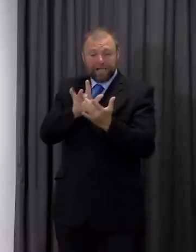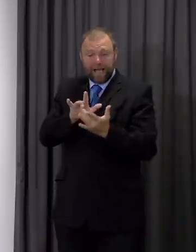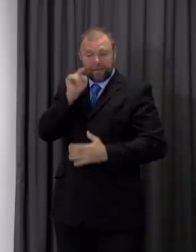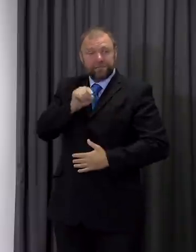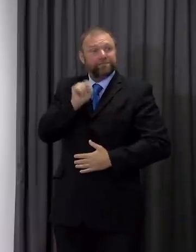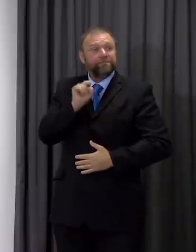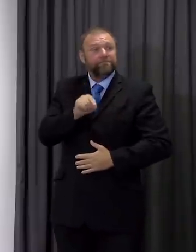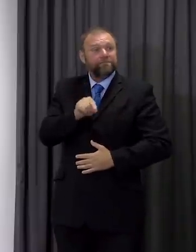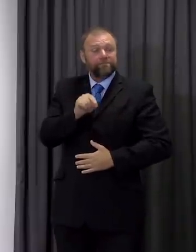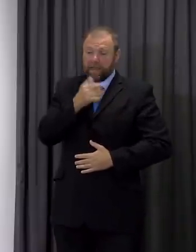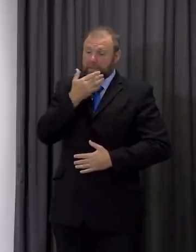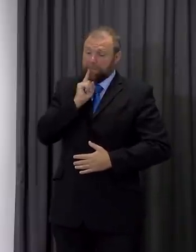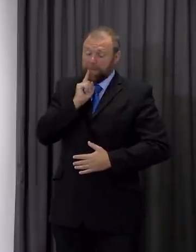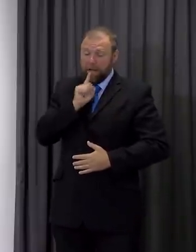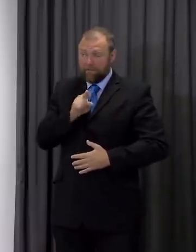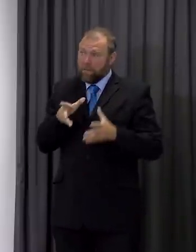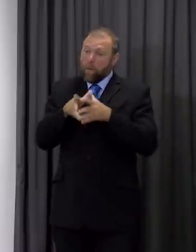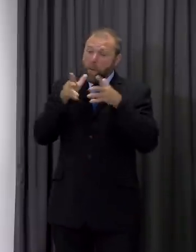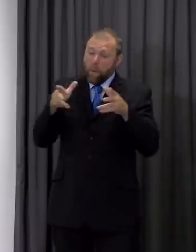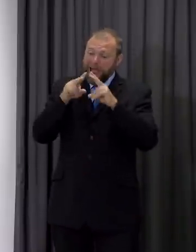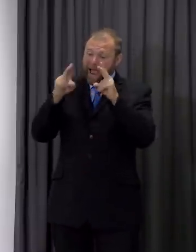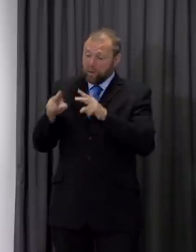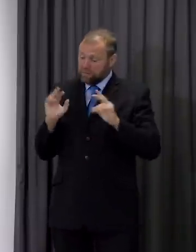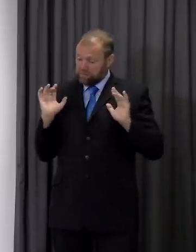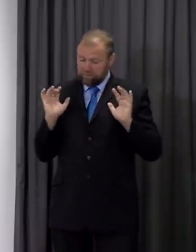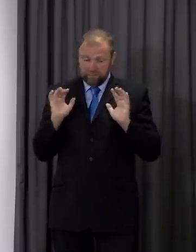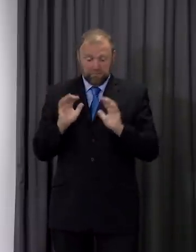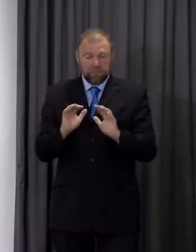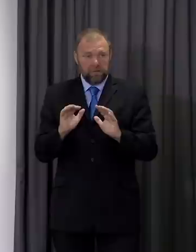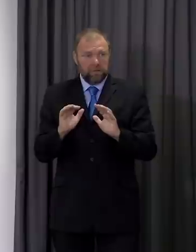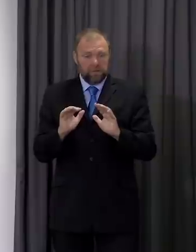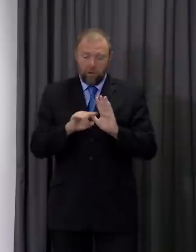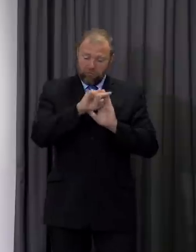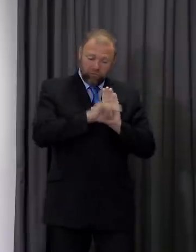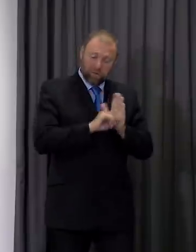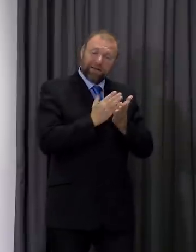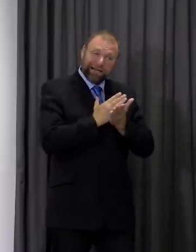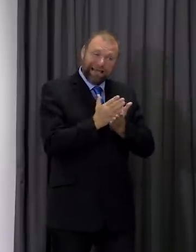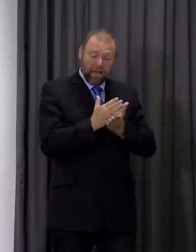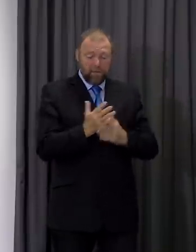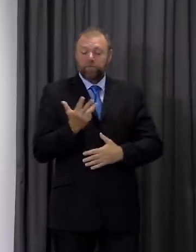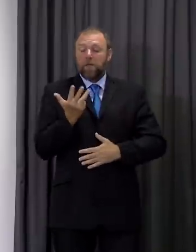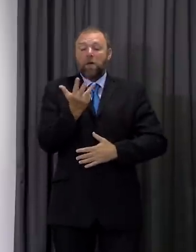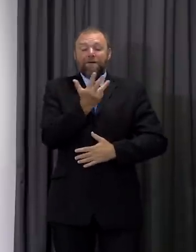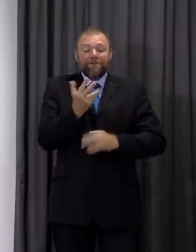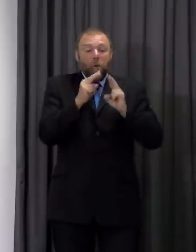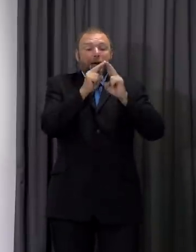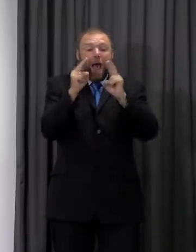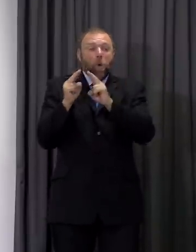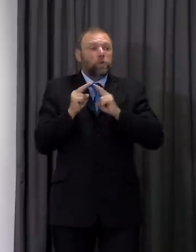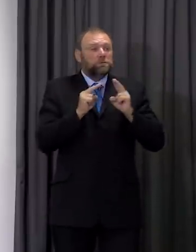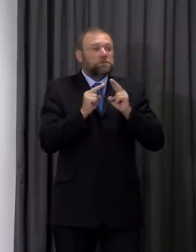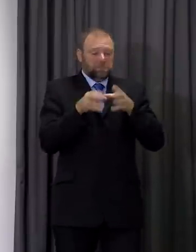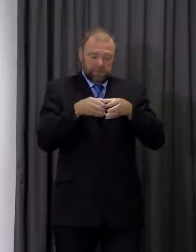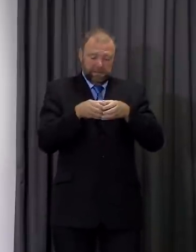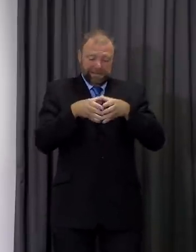number of different households. The rules we have allow four different households to group together and to see each other indoors